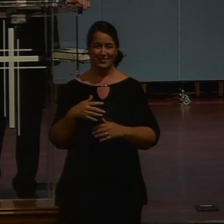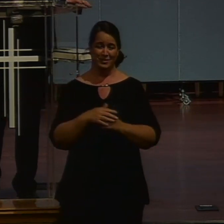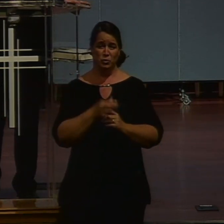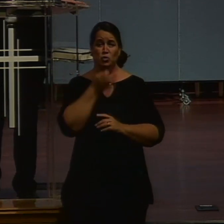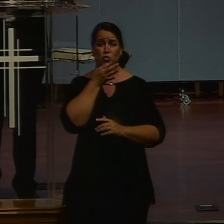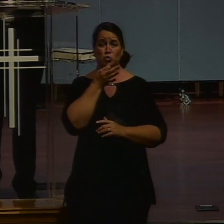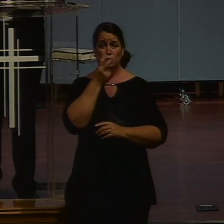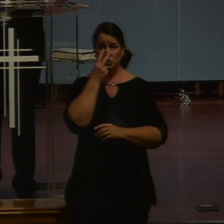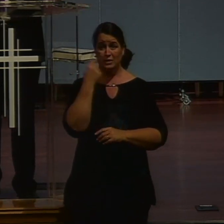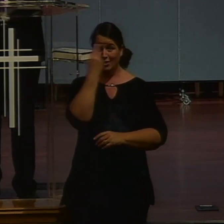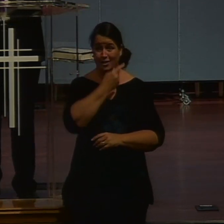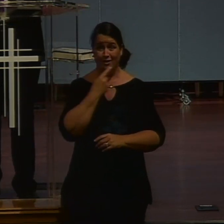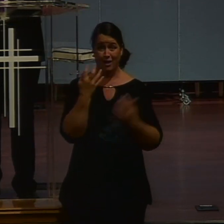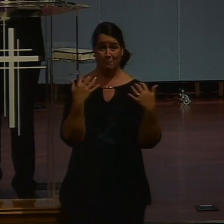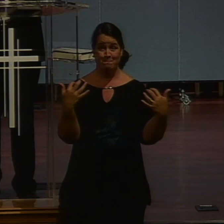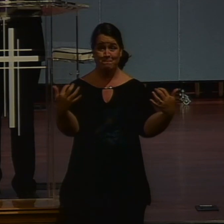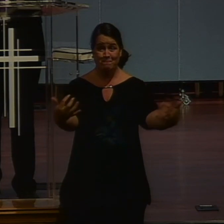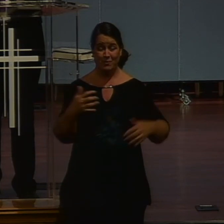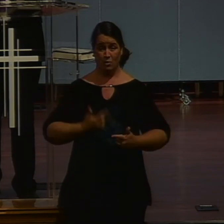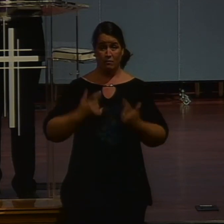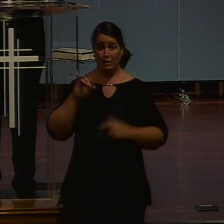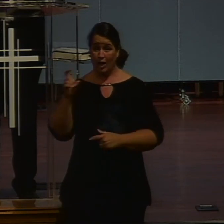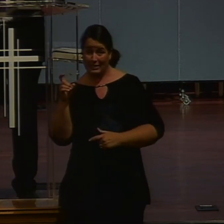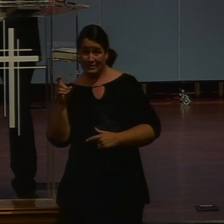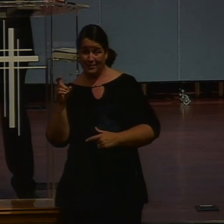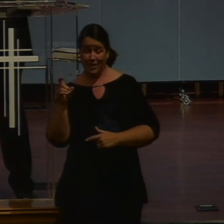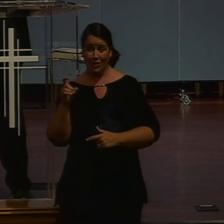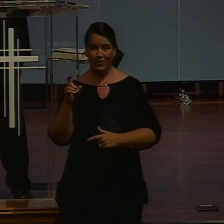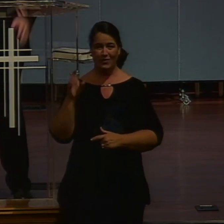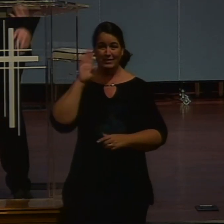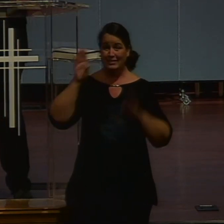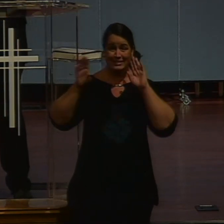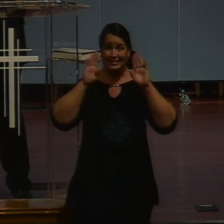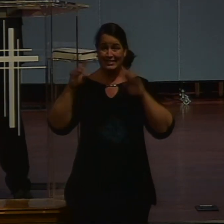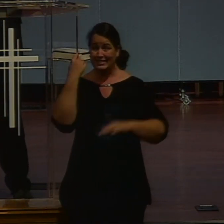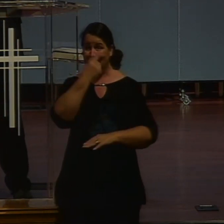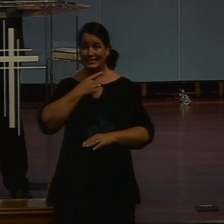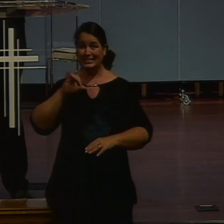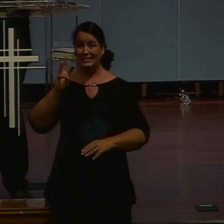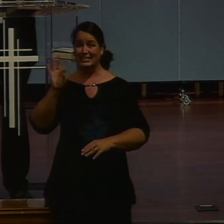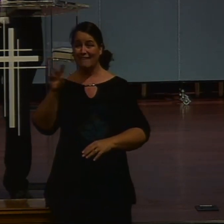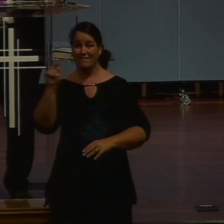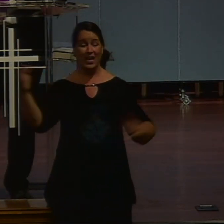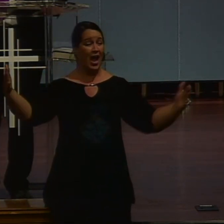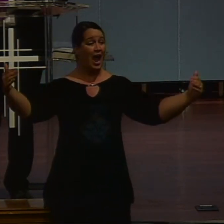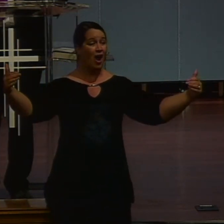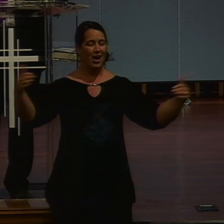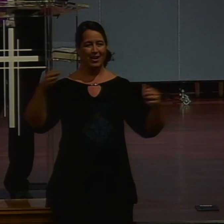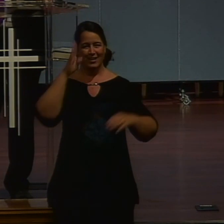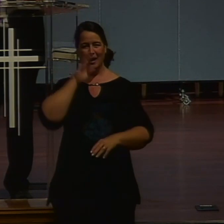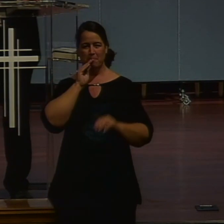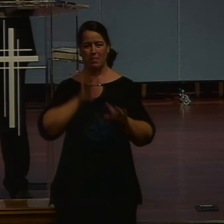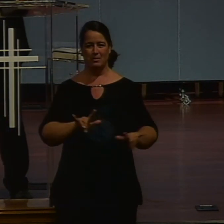yet. But soon and very soon, to those who live in Jacksonville, we'll be able to say air hug six feet apart and not over the neck. God bless.